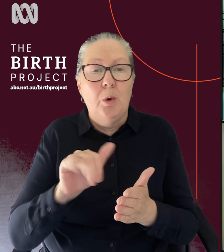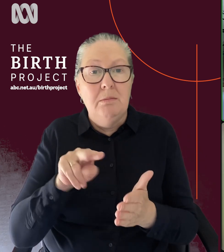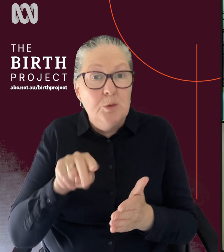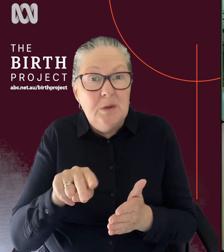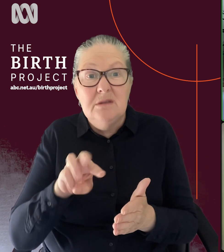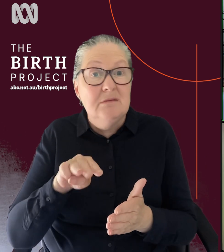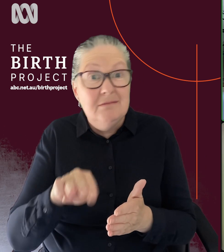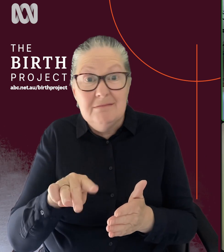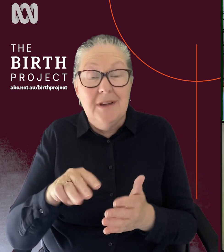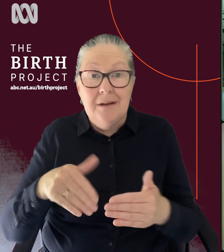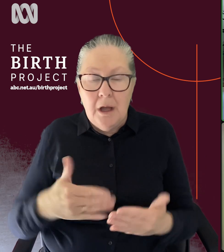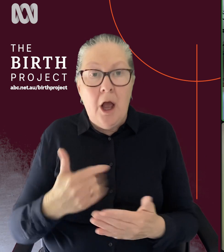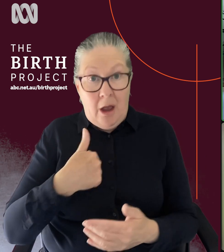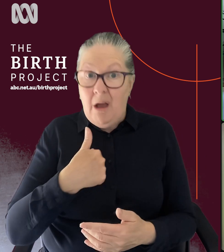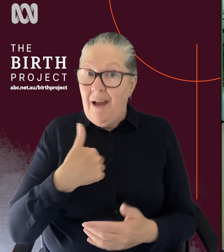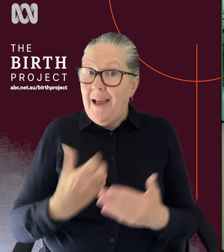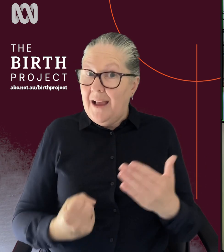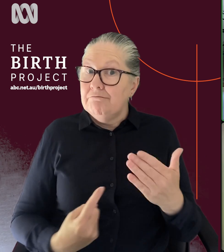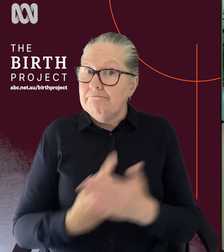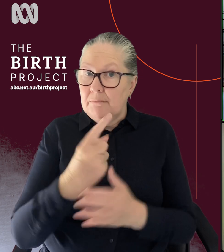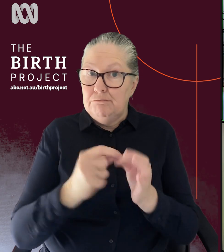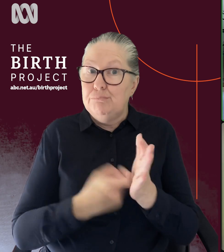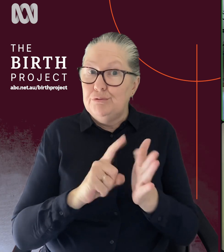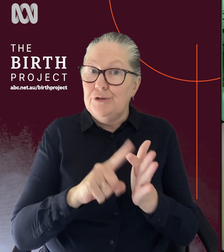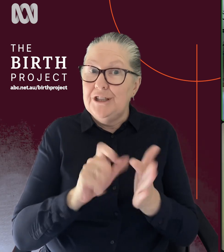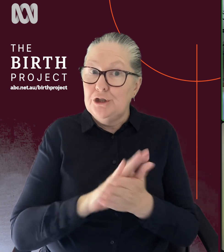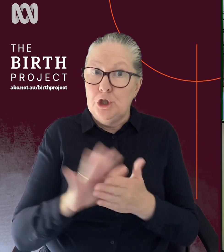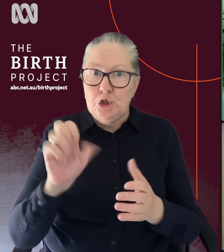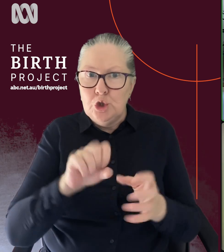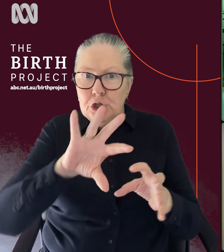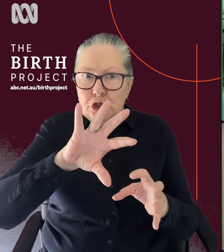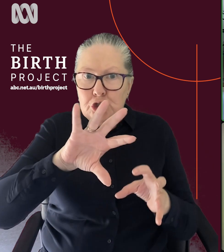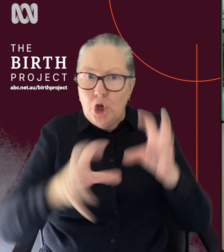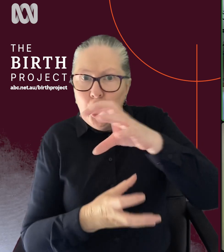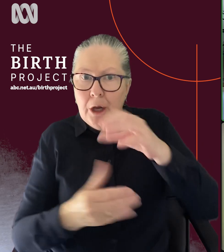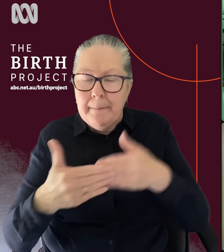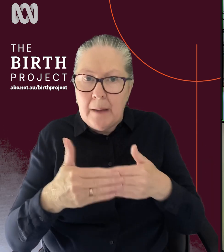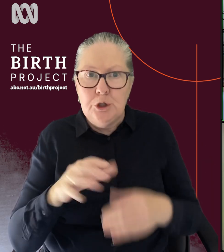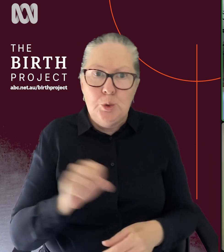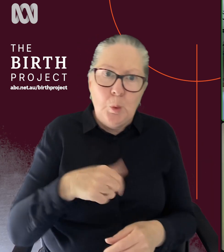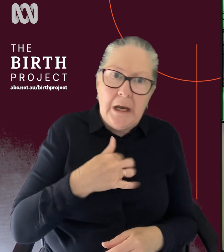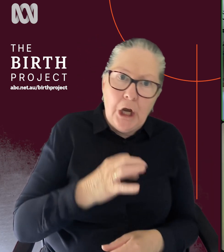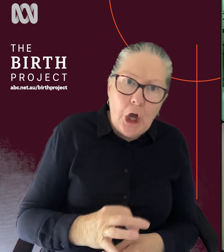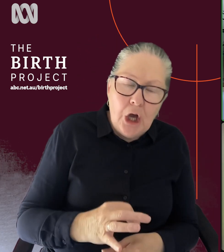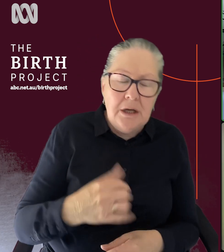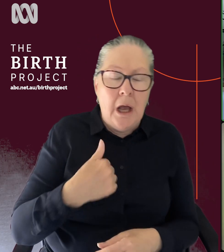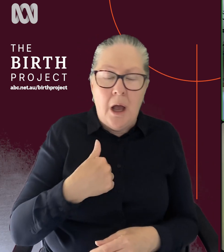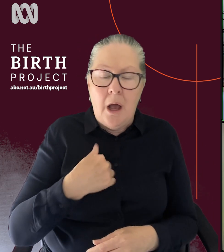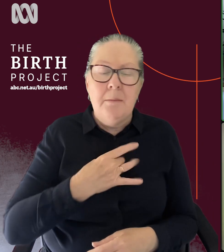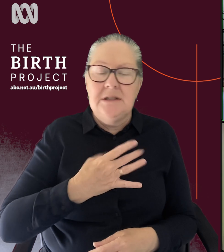of breach where there was sort of discussions around, should we turn? Should we not? Um, you know, and in the end, I personally made